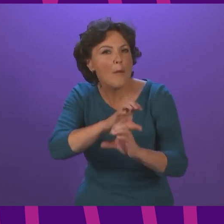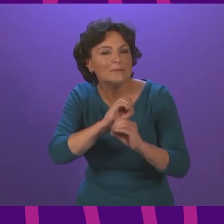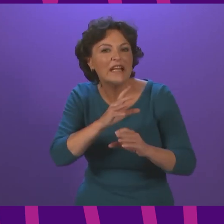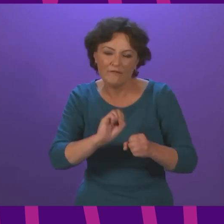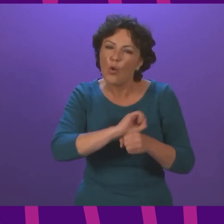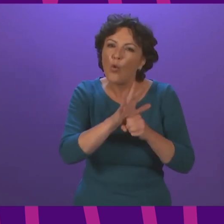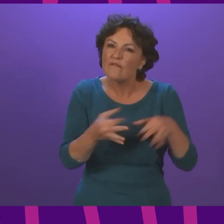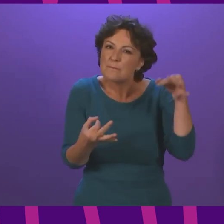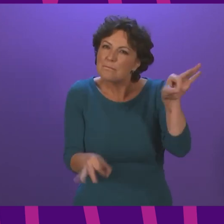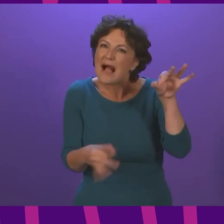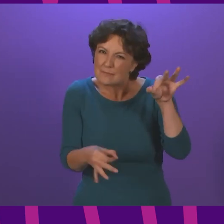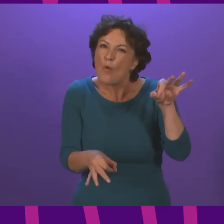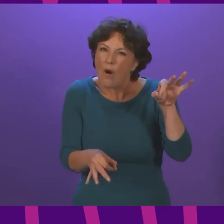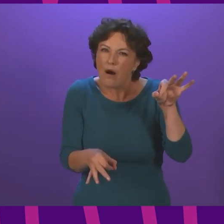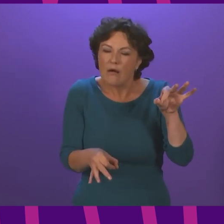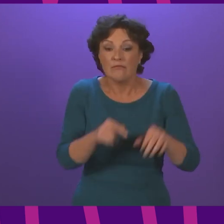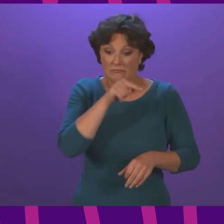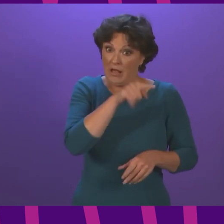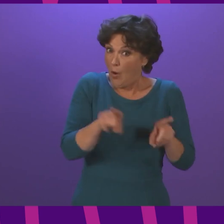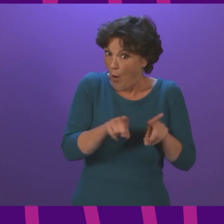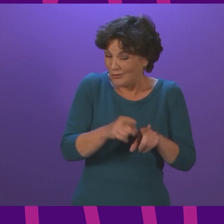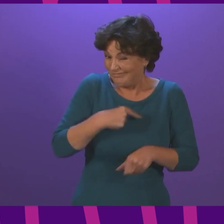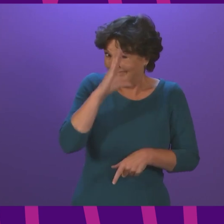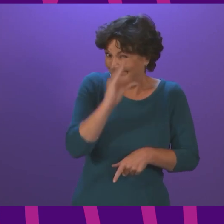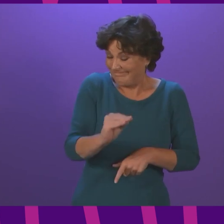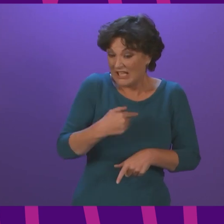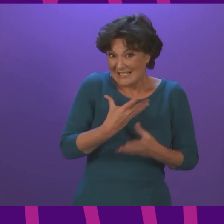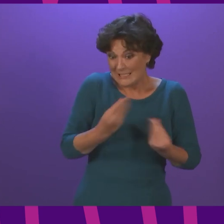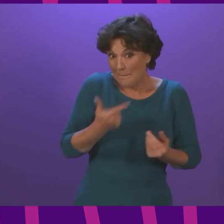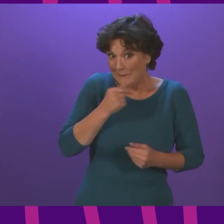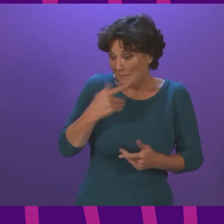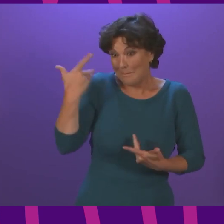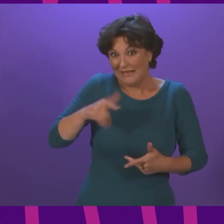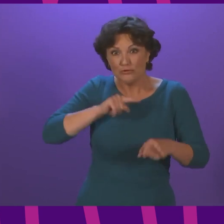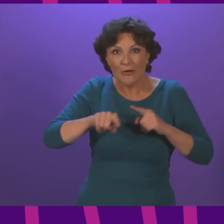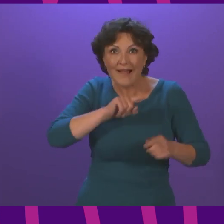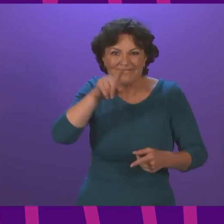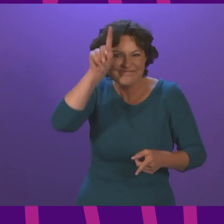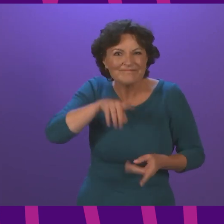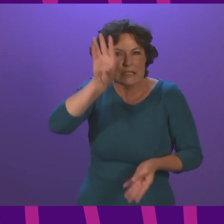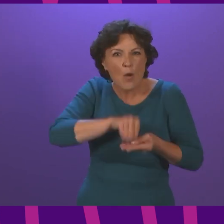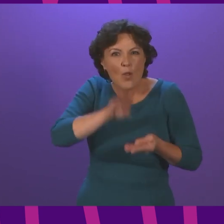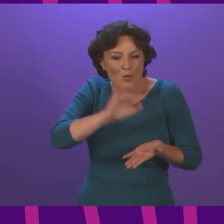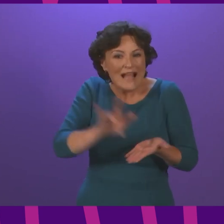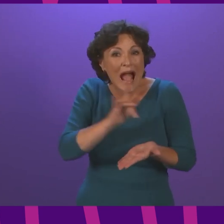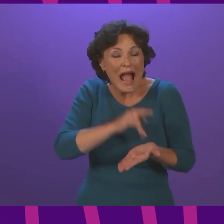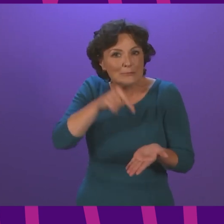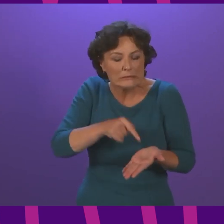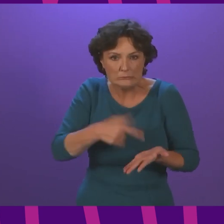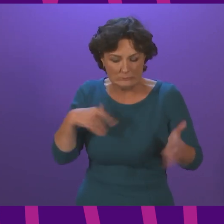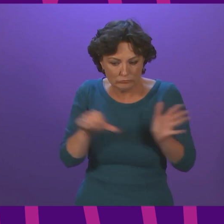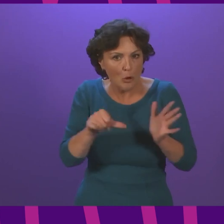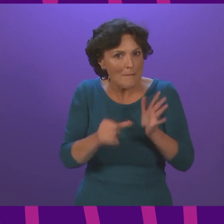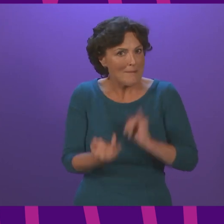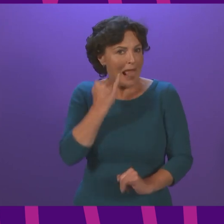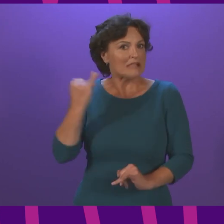the progress made in resolving the initial difficulties that many people experienced in accessing the COVID status app at the end